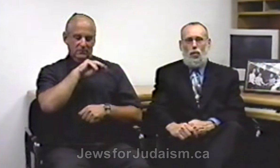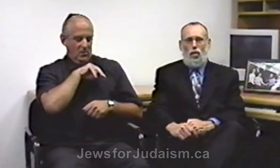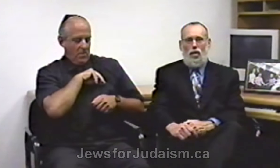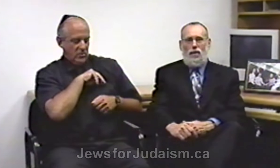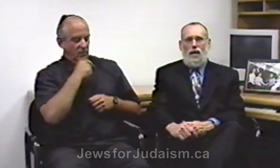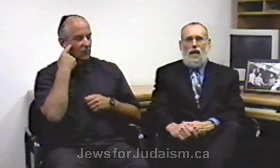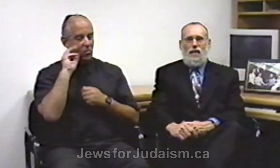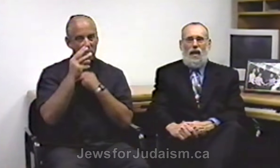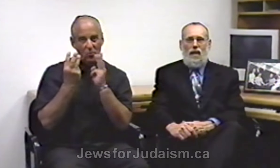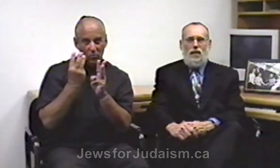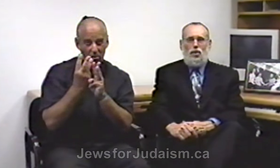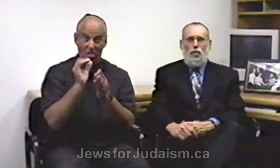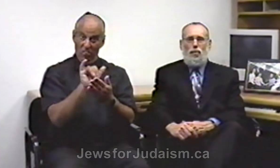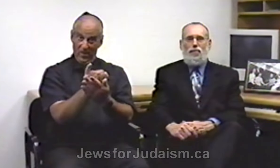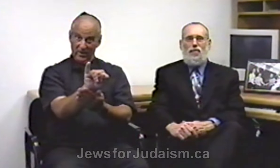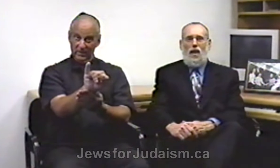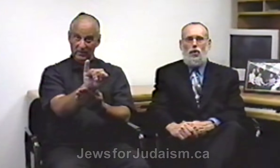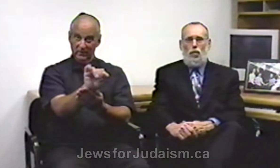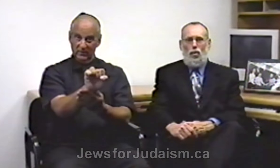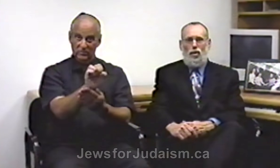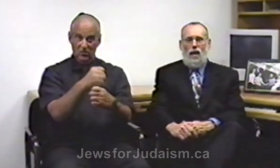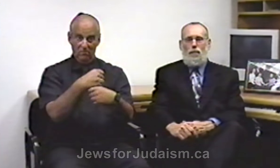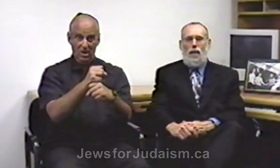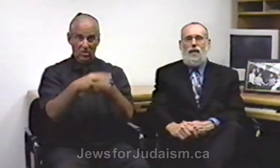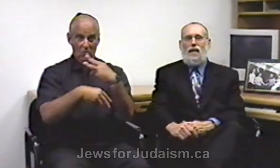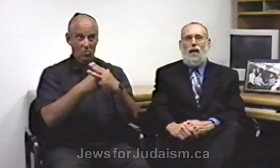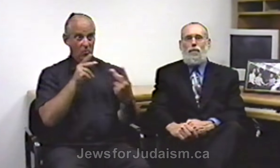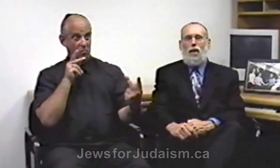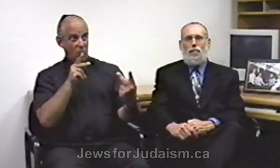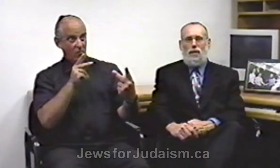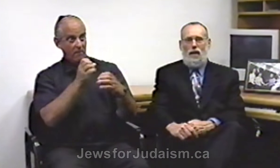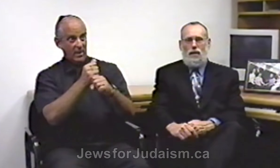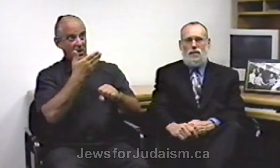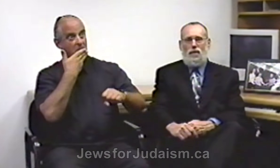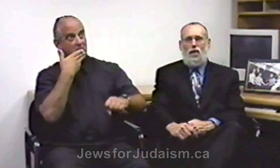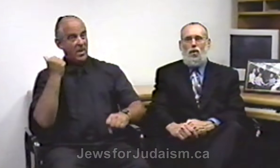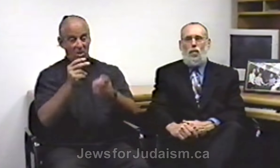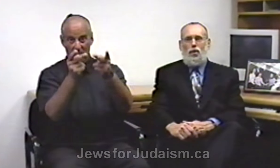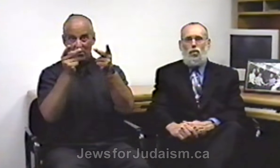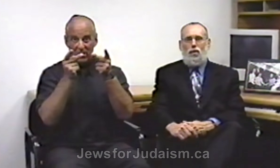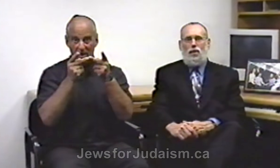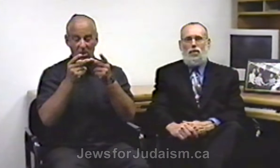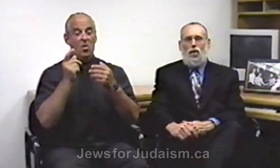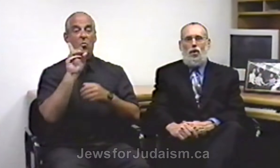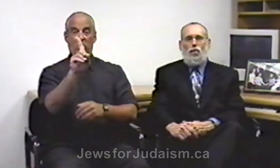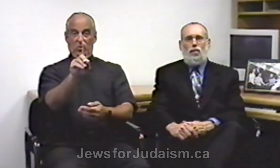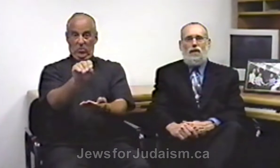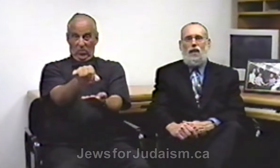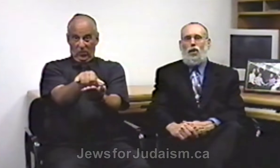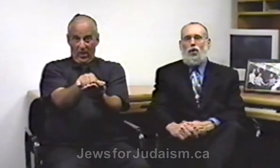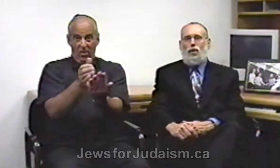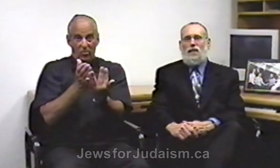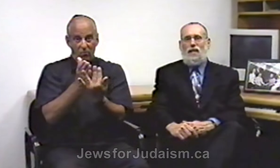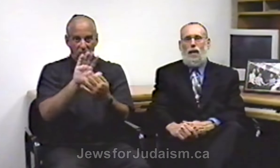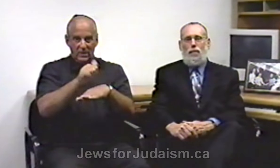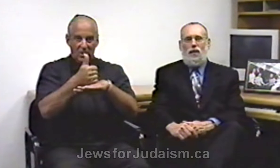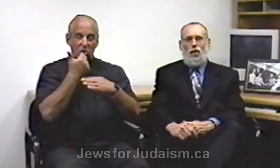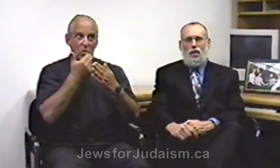the world. And that is to perfect the world and make it a better place. We do this through setting a good example in our